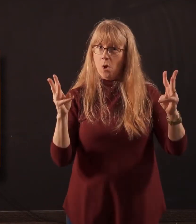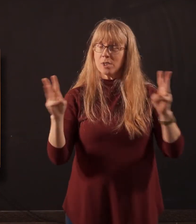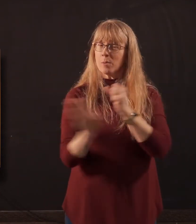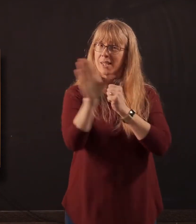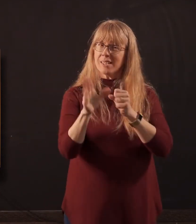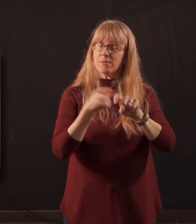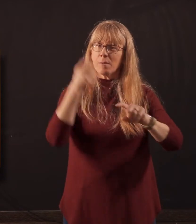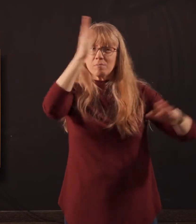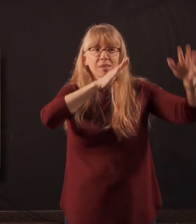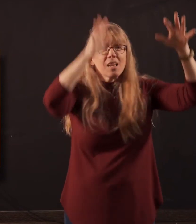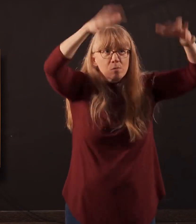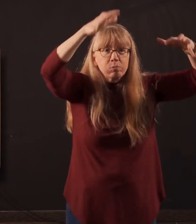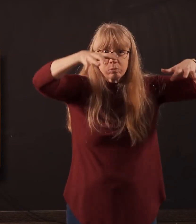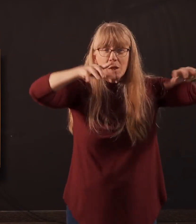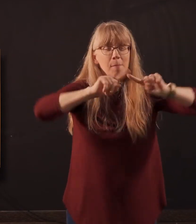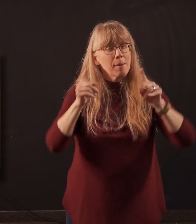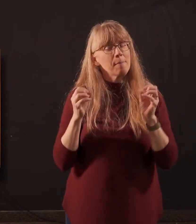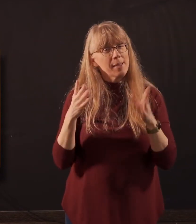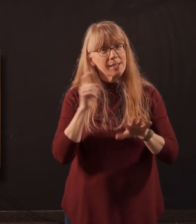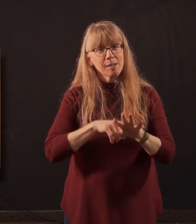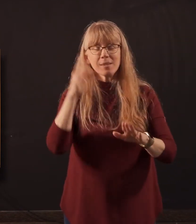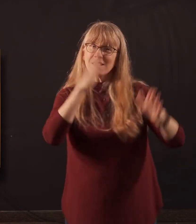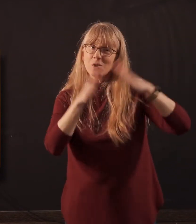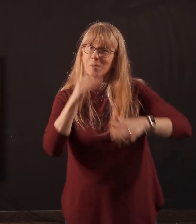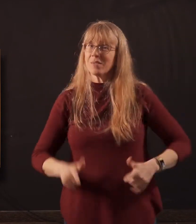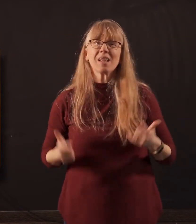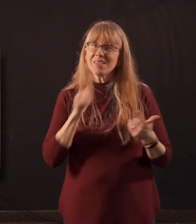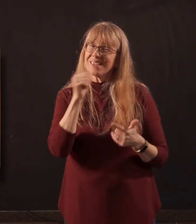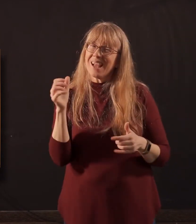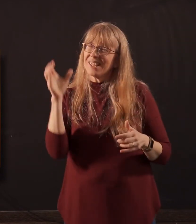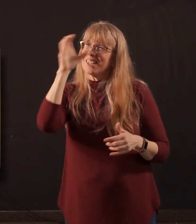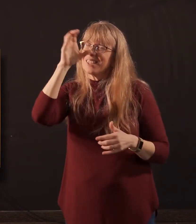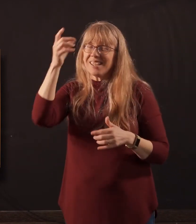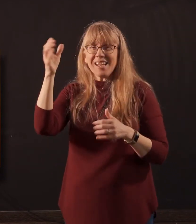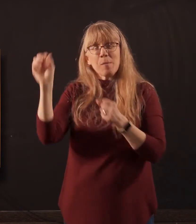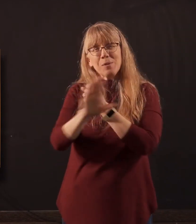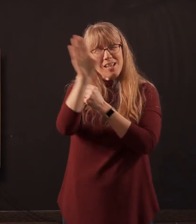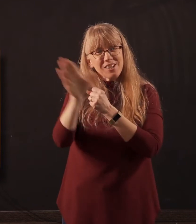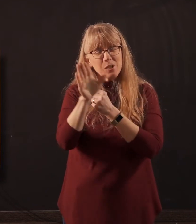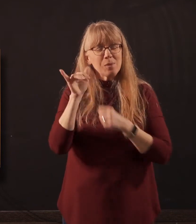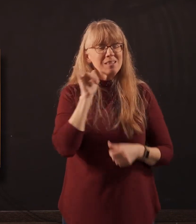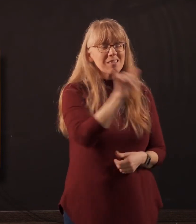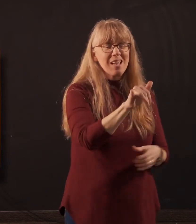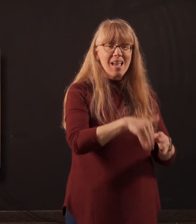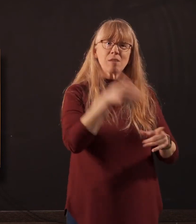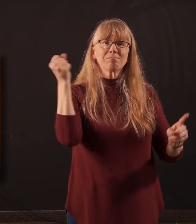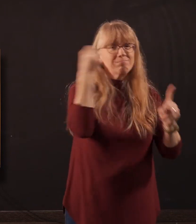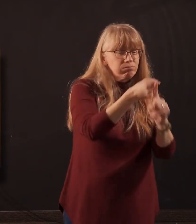Yet so often, in the storms of our lives, we don't seek shelter. We stay outside getting beaten down. Are